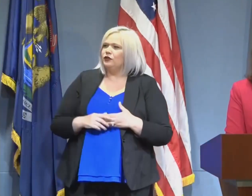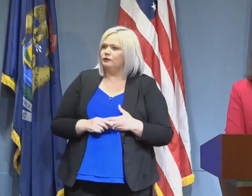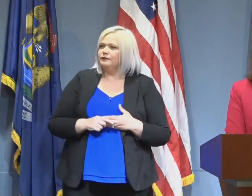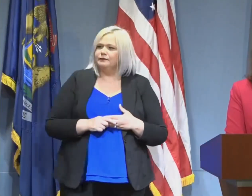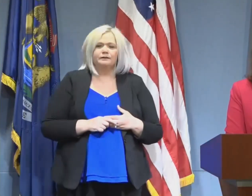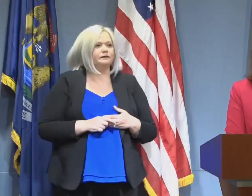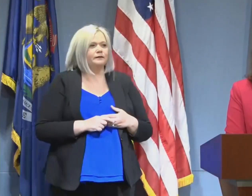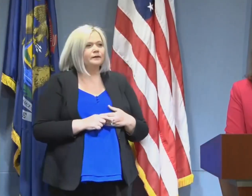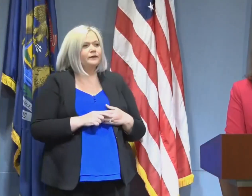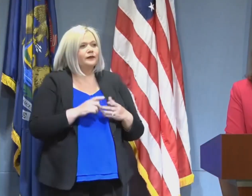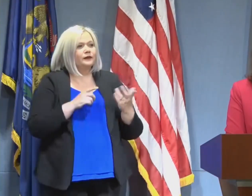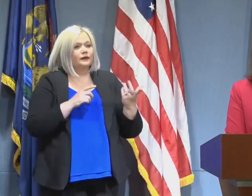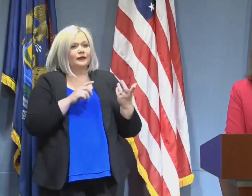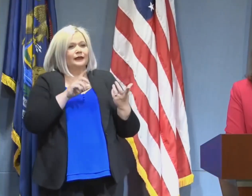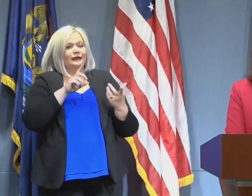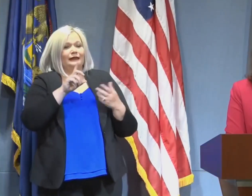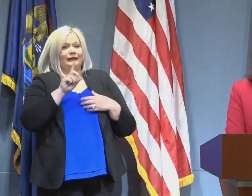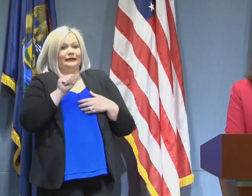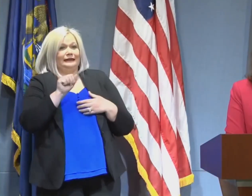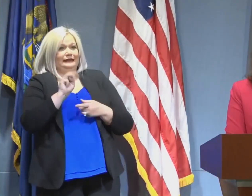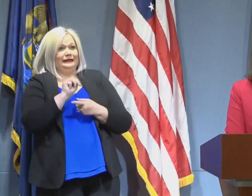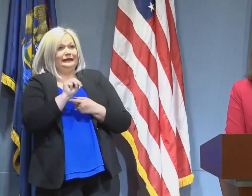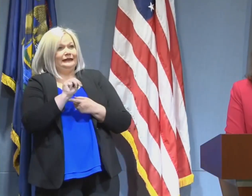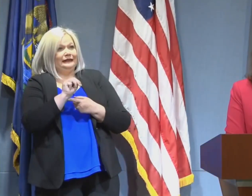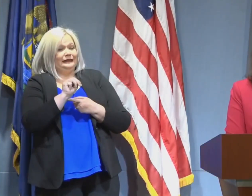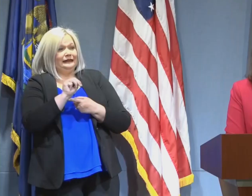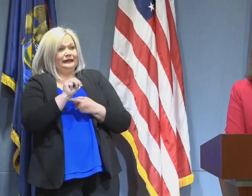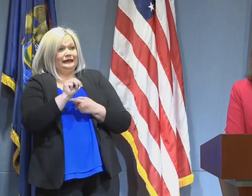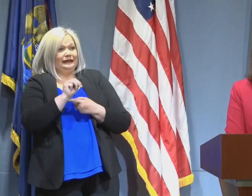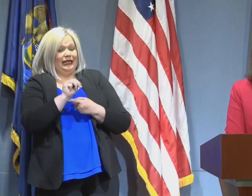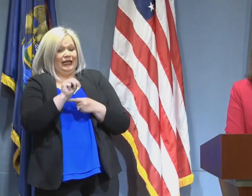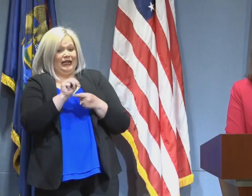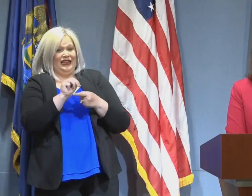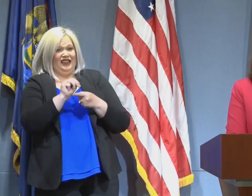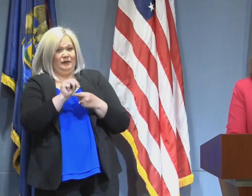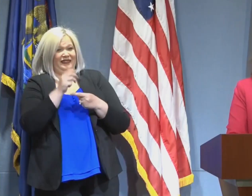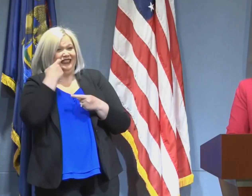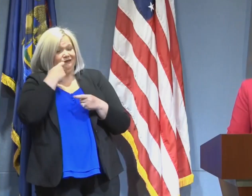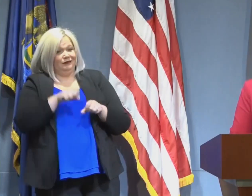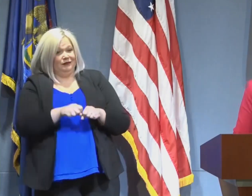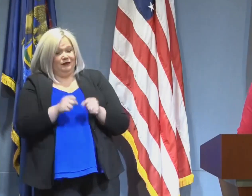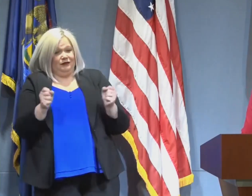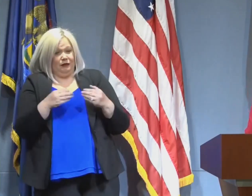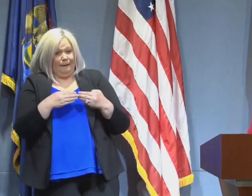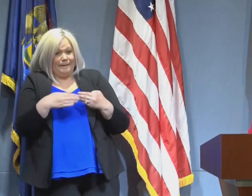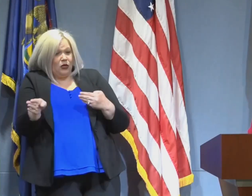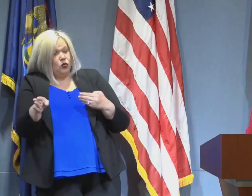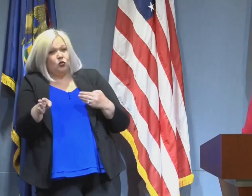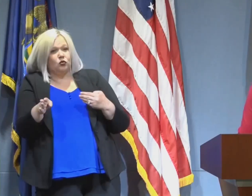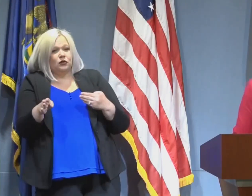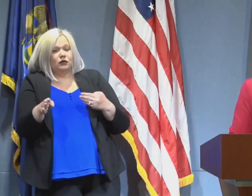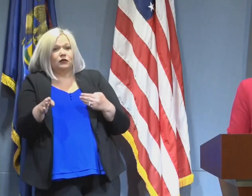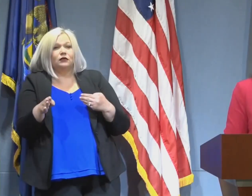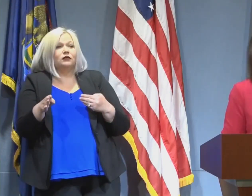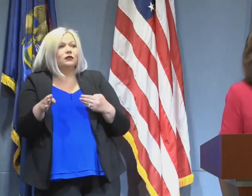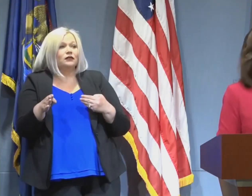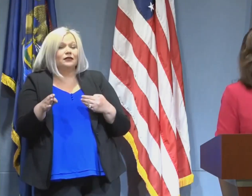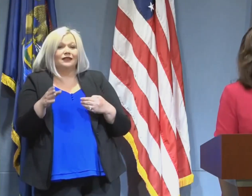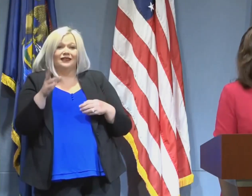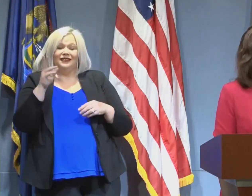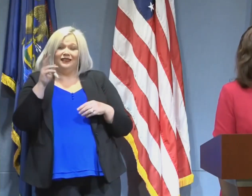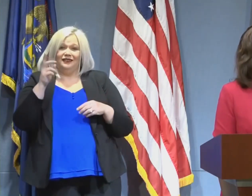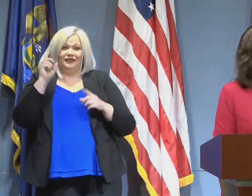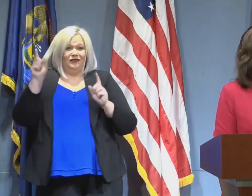Governor, the dam in question had been deemed unsafe by regulatory bodies for 13 years.